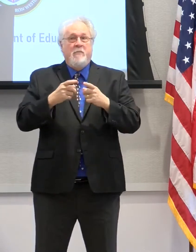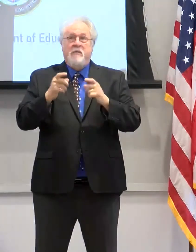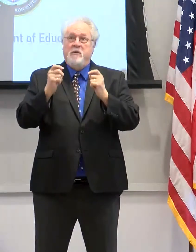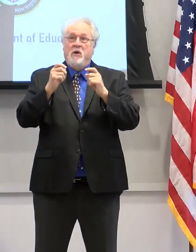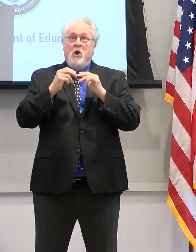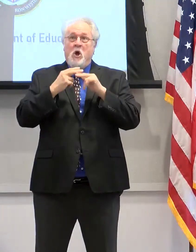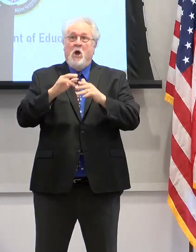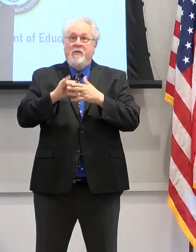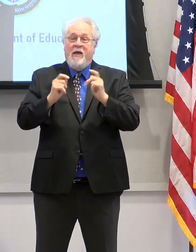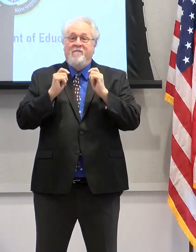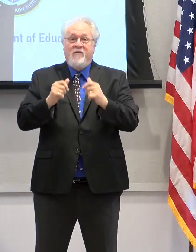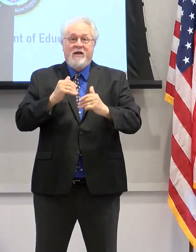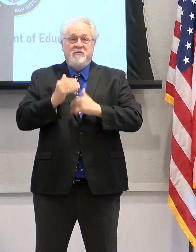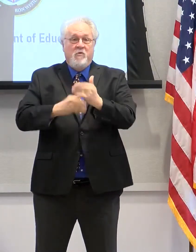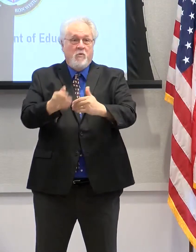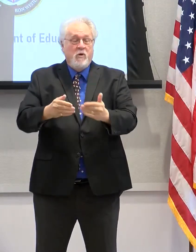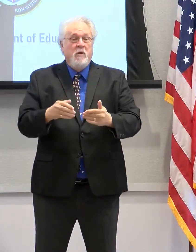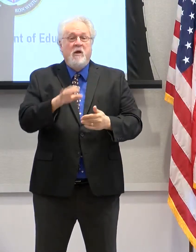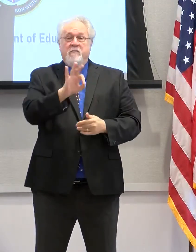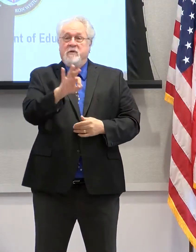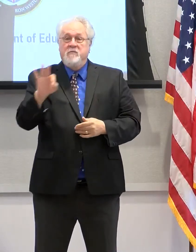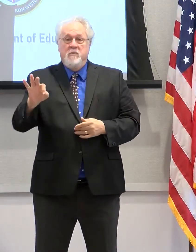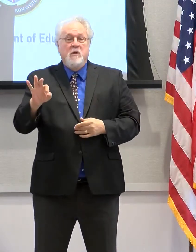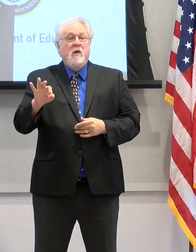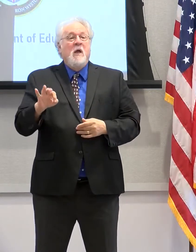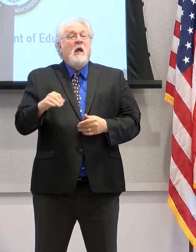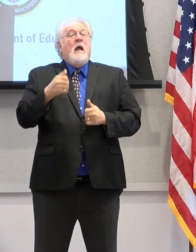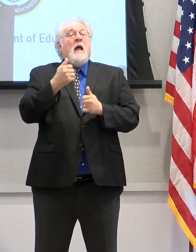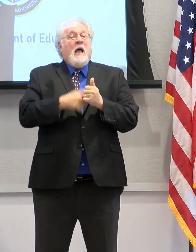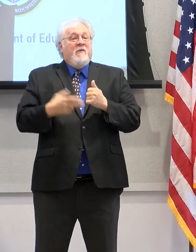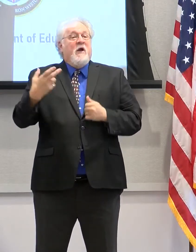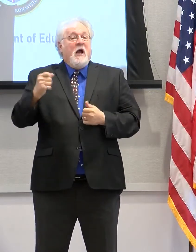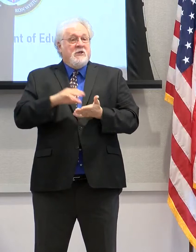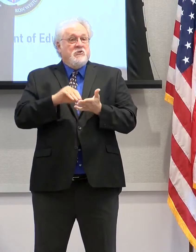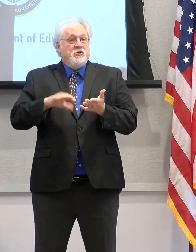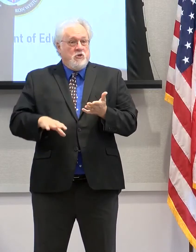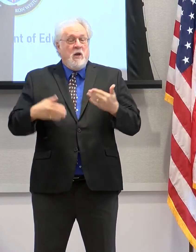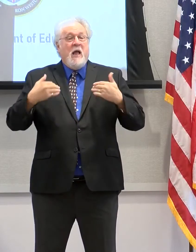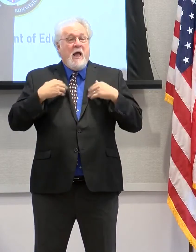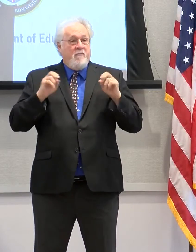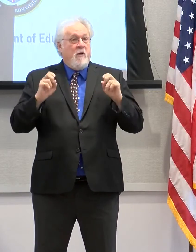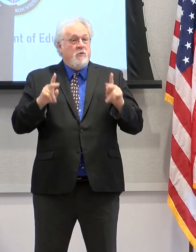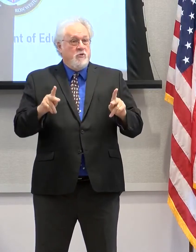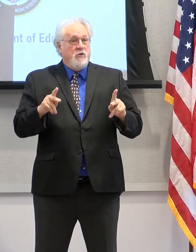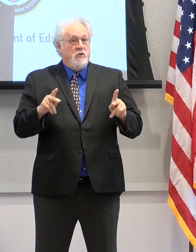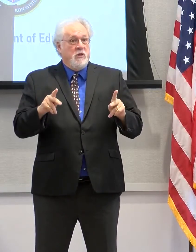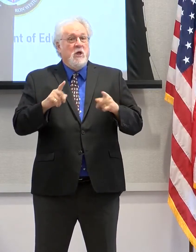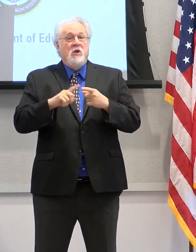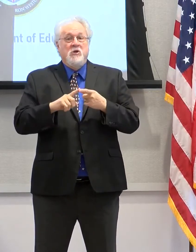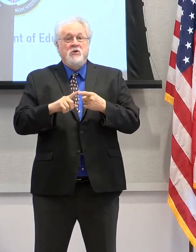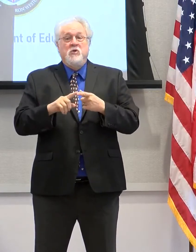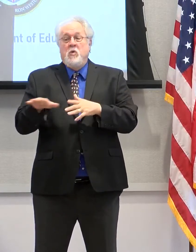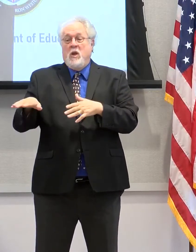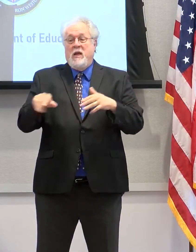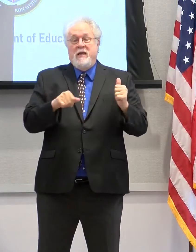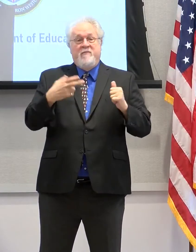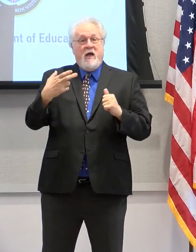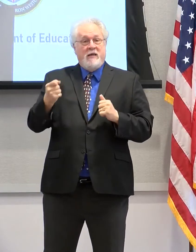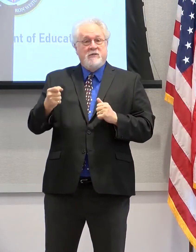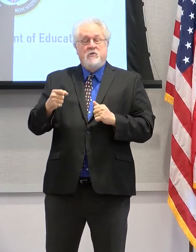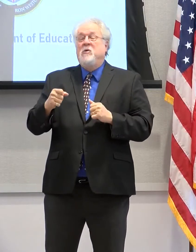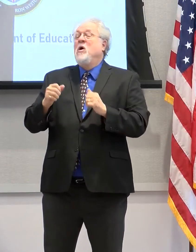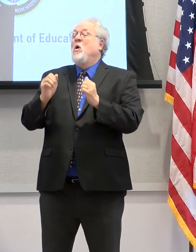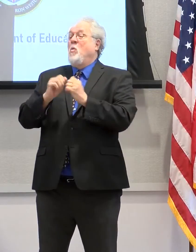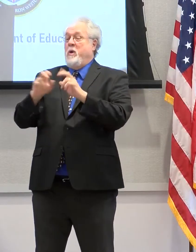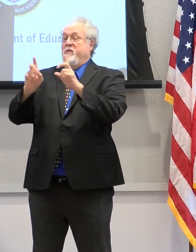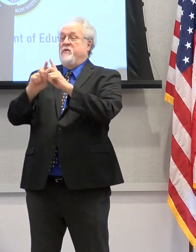Today, now, high school students, every high school student in this state has an opportunity to leave high school, not just with a